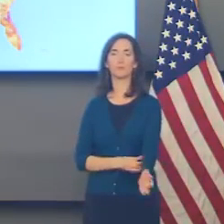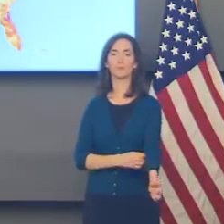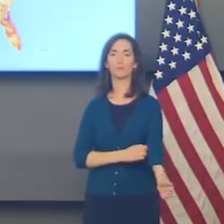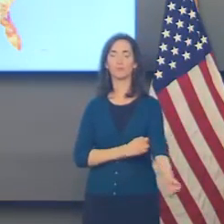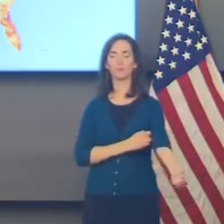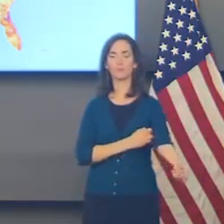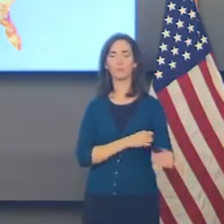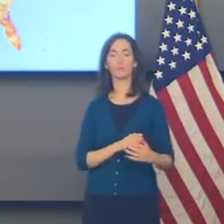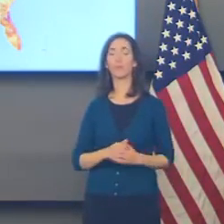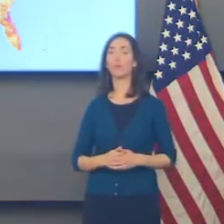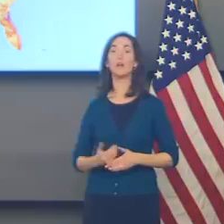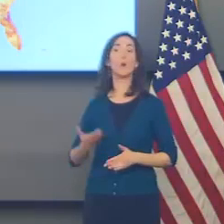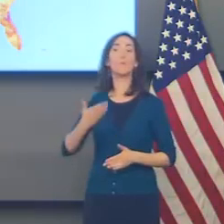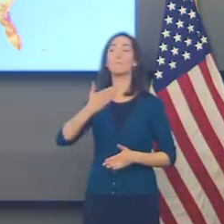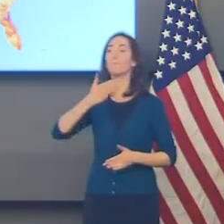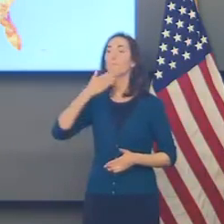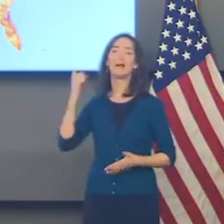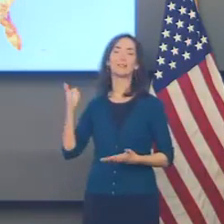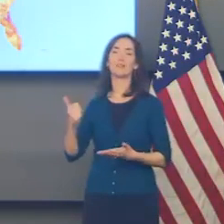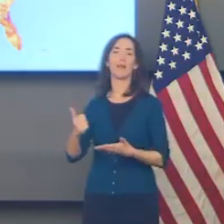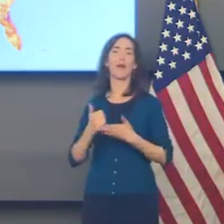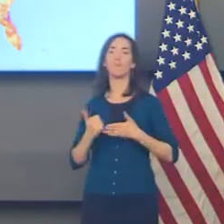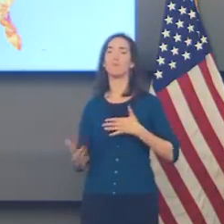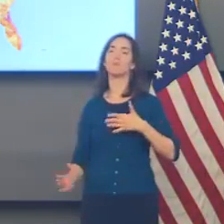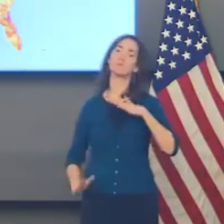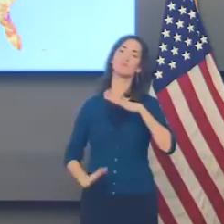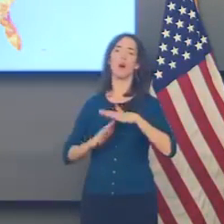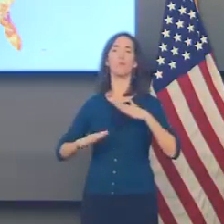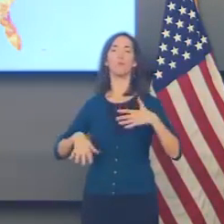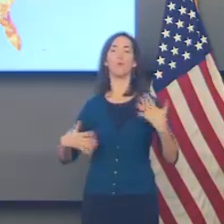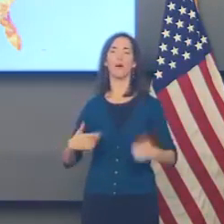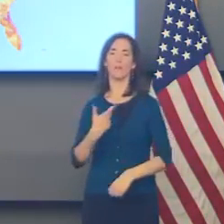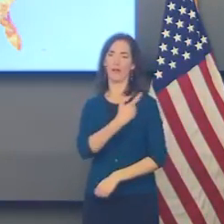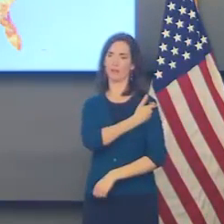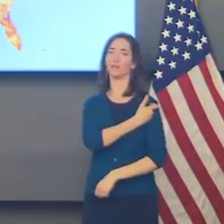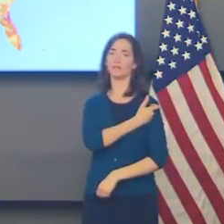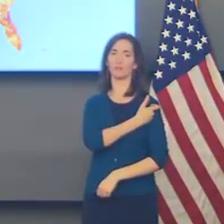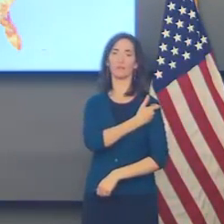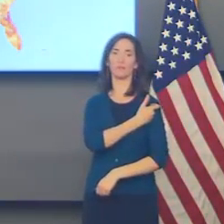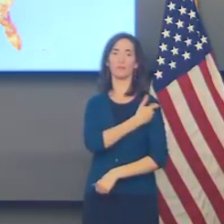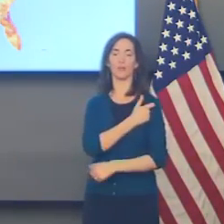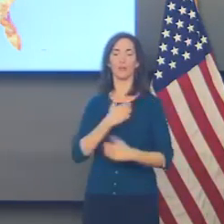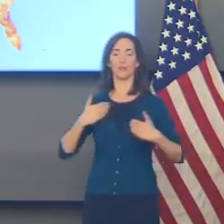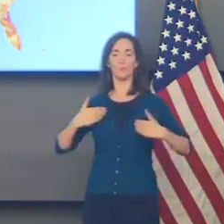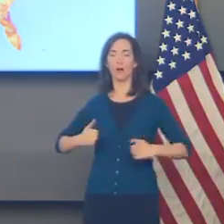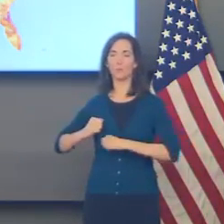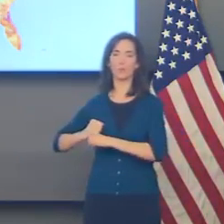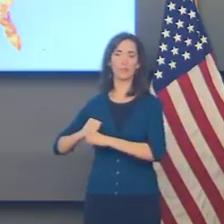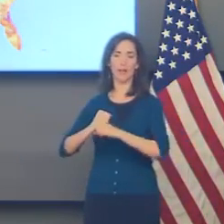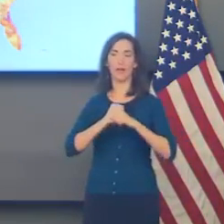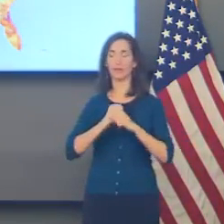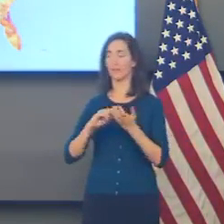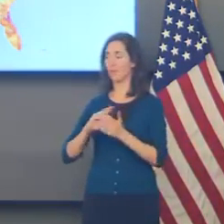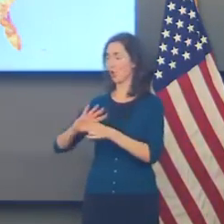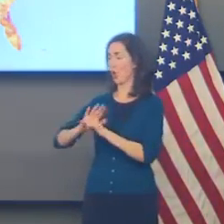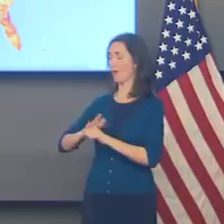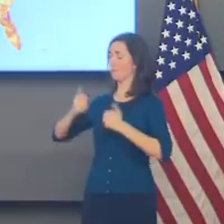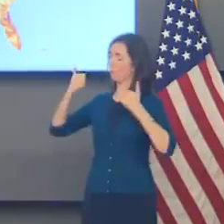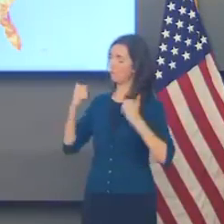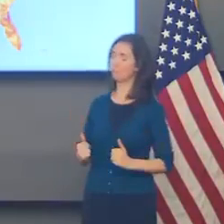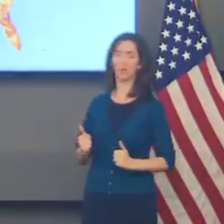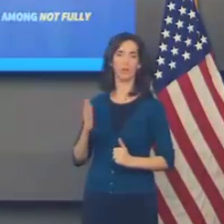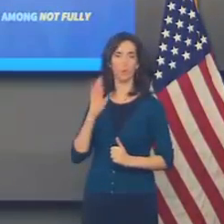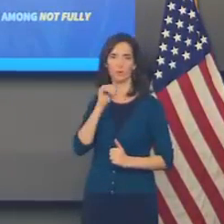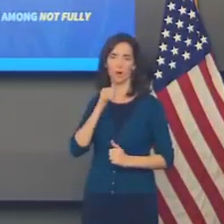single best way to protect one against the complications of COVID. Next slide,